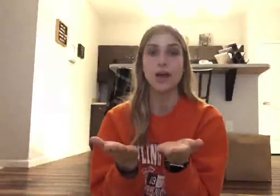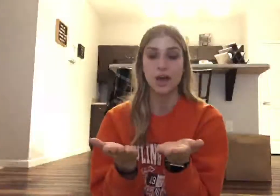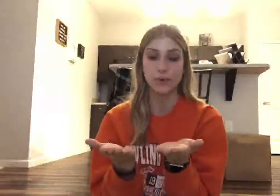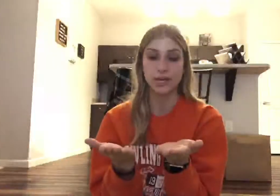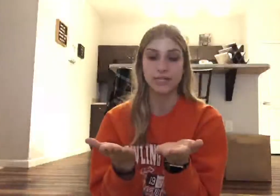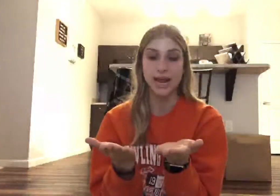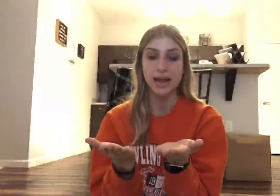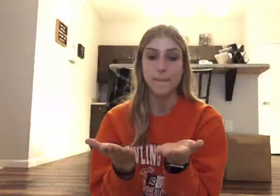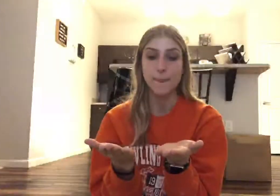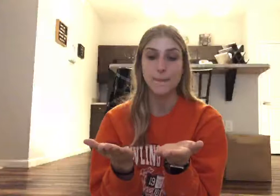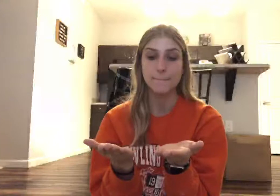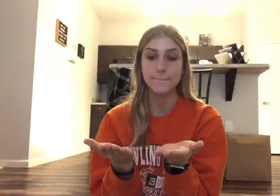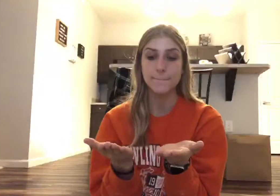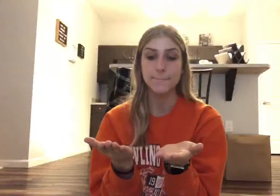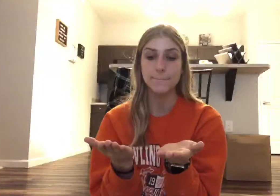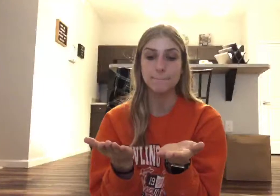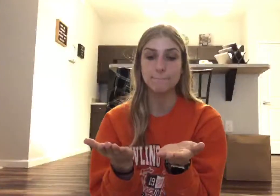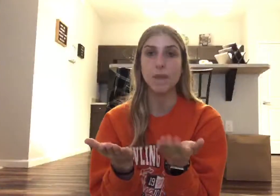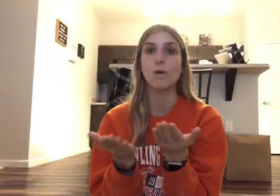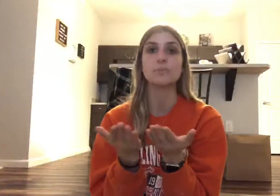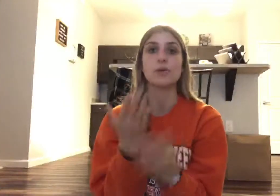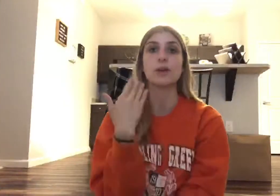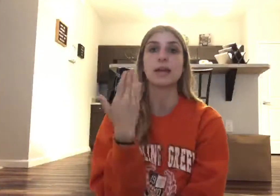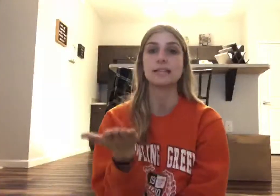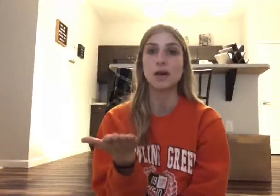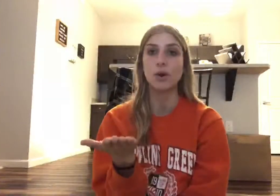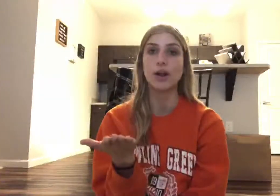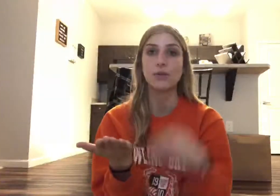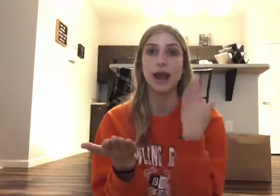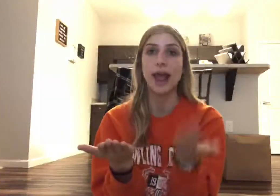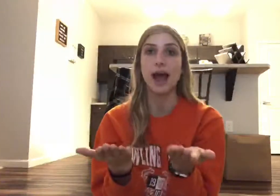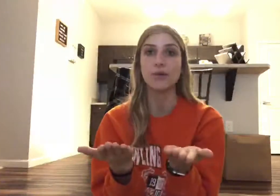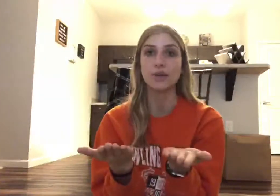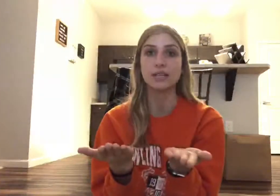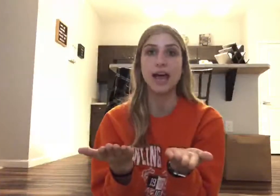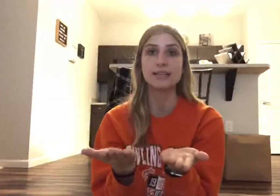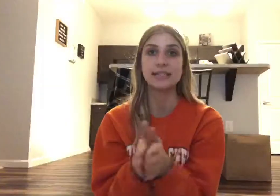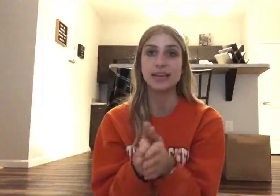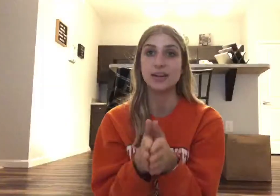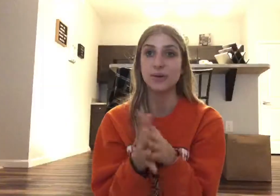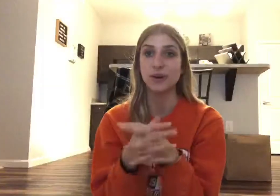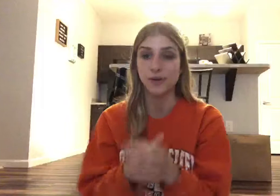and we're gonna take, oh, I'm sorry. We're gonna say a word and then we're gonna add a word to the end to get a new word, okay?